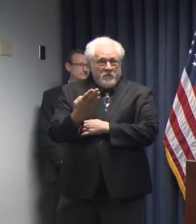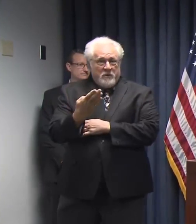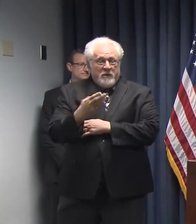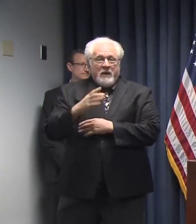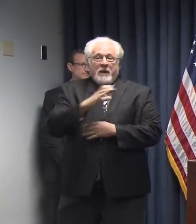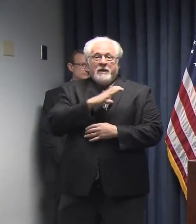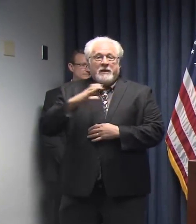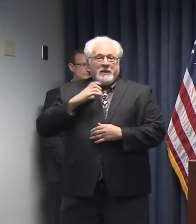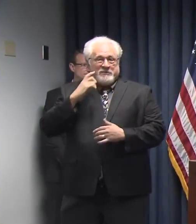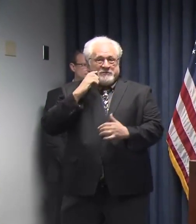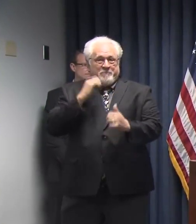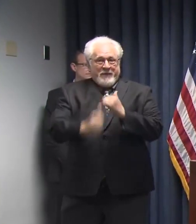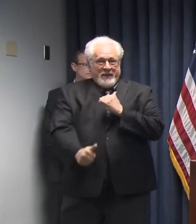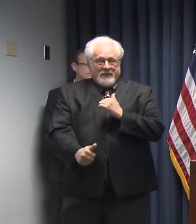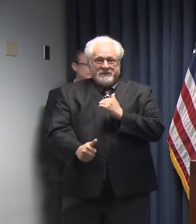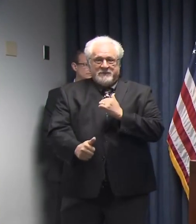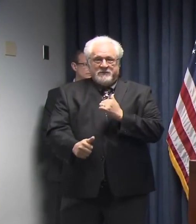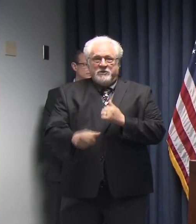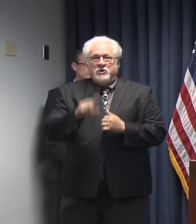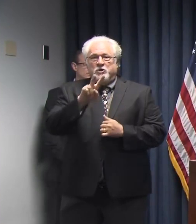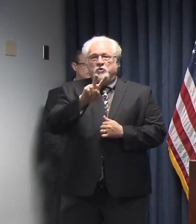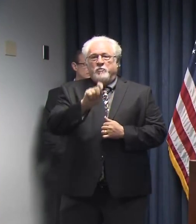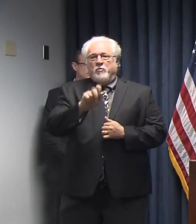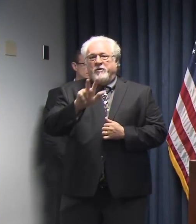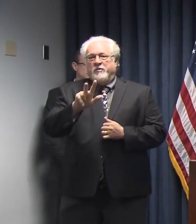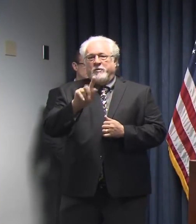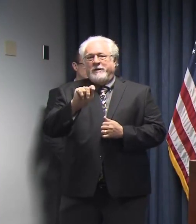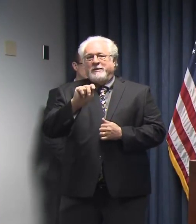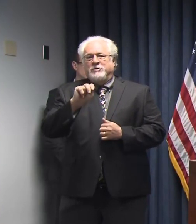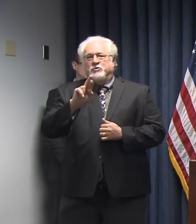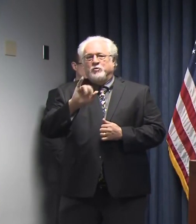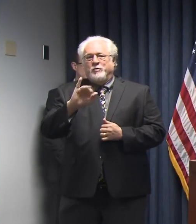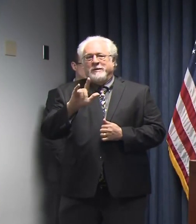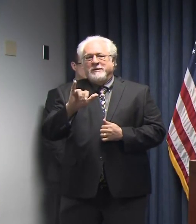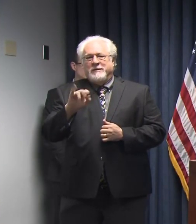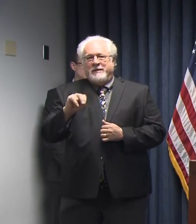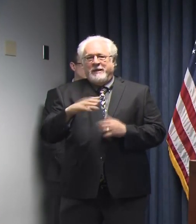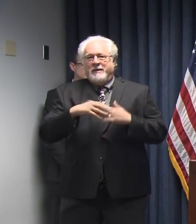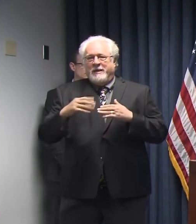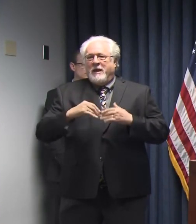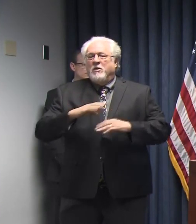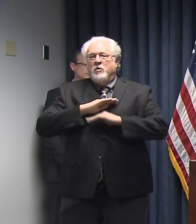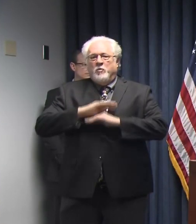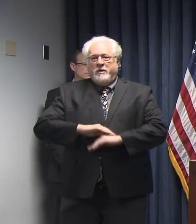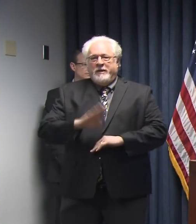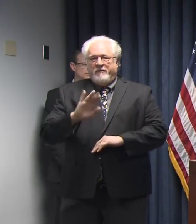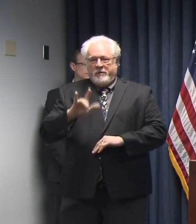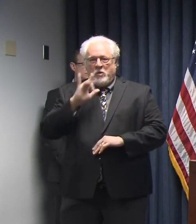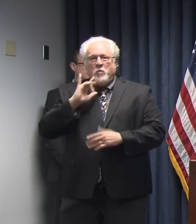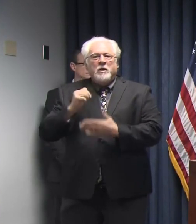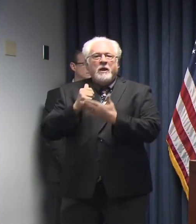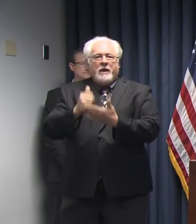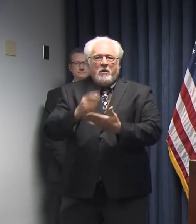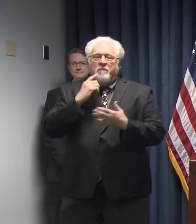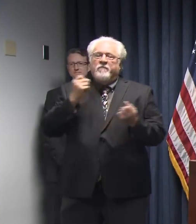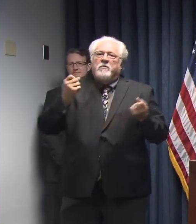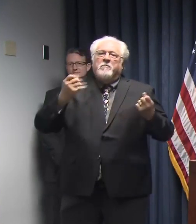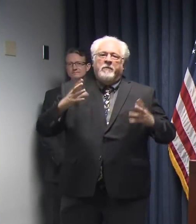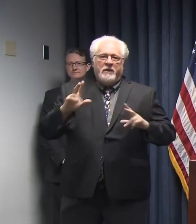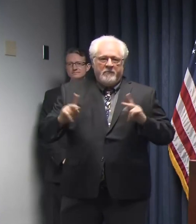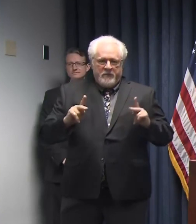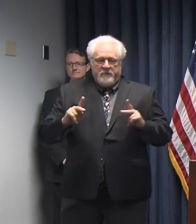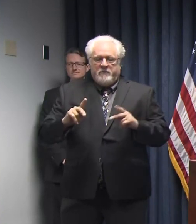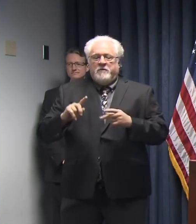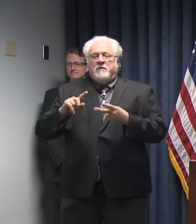Congress has passed the $2.3 trillion relief bill that will mean help for many people and